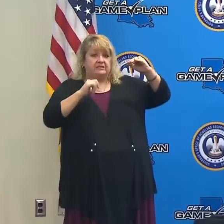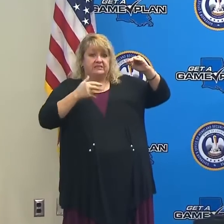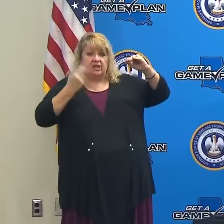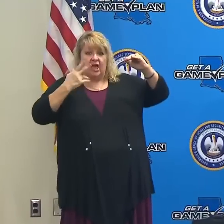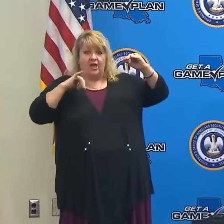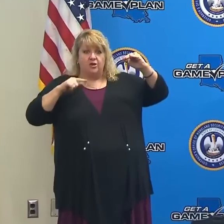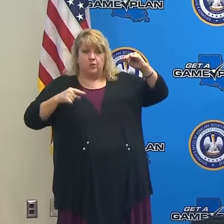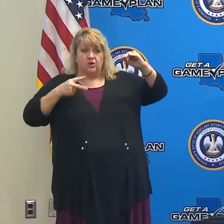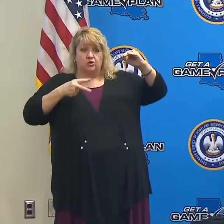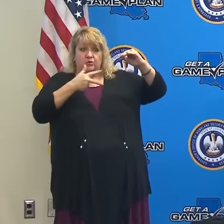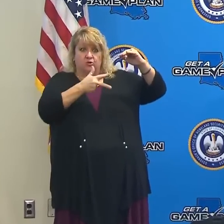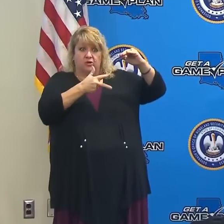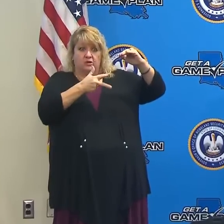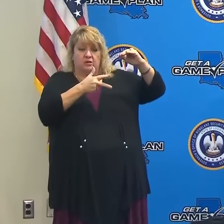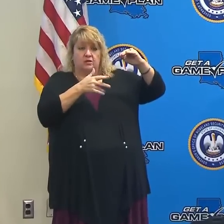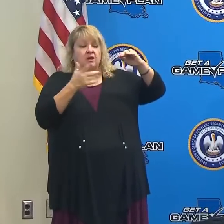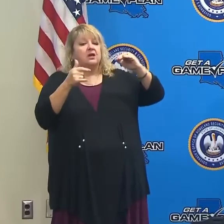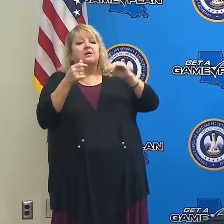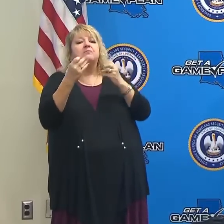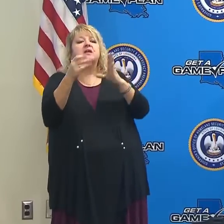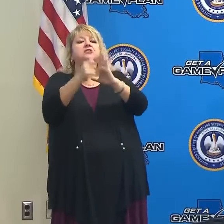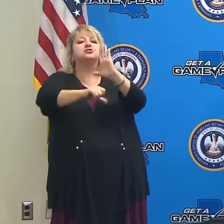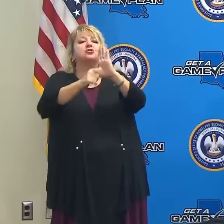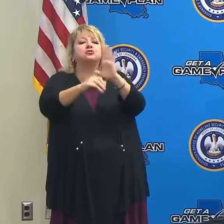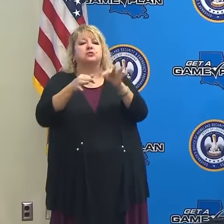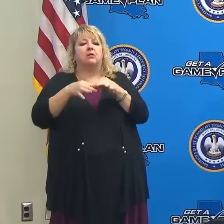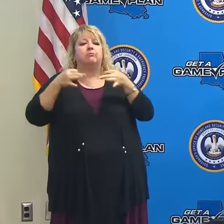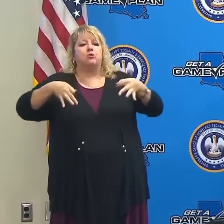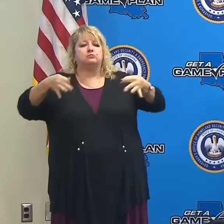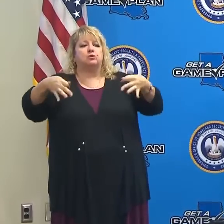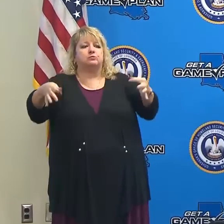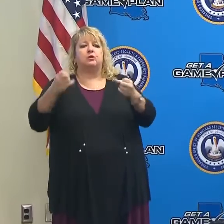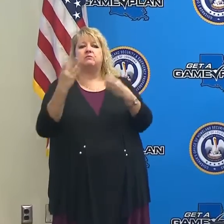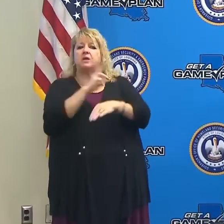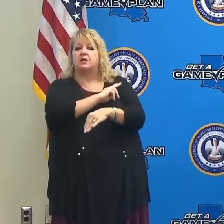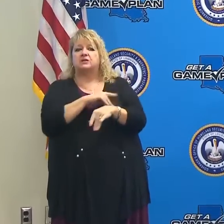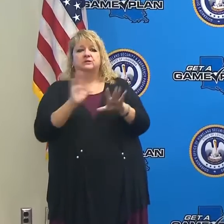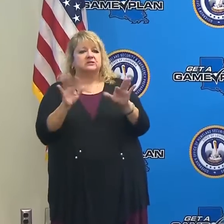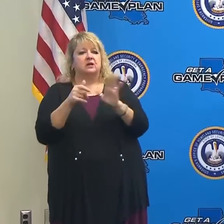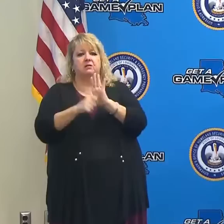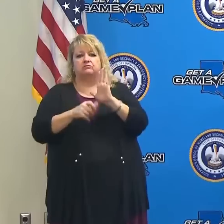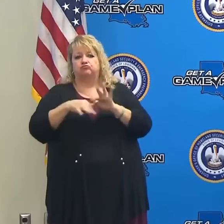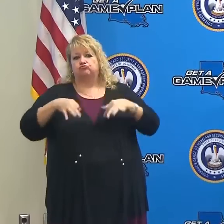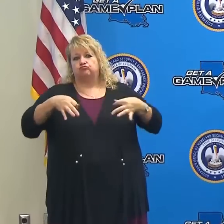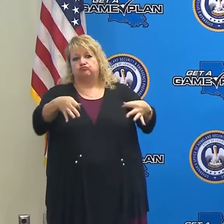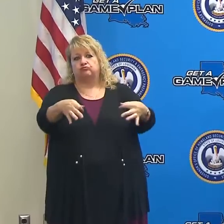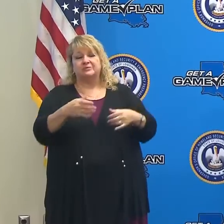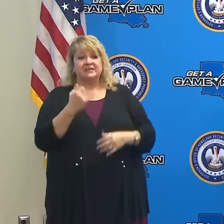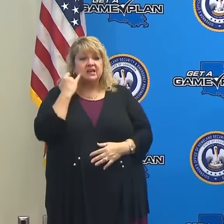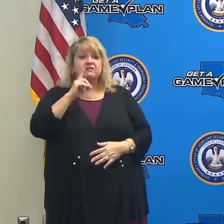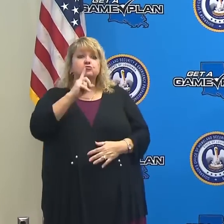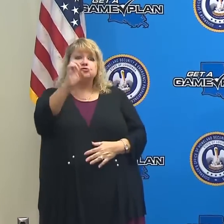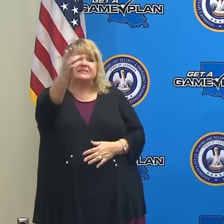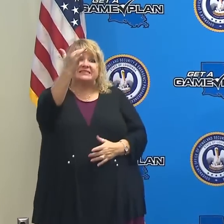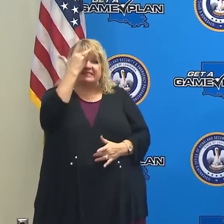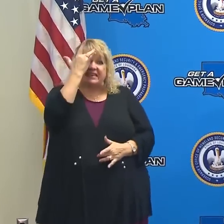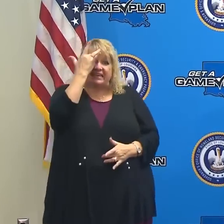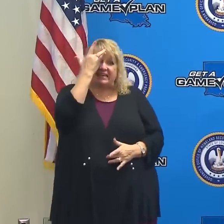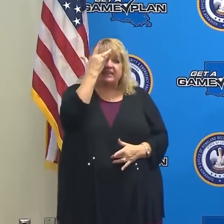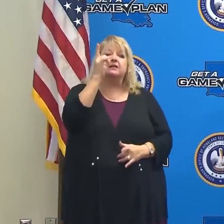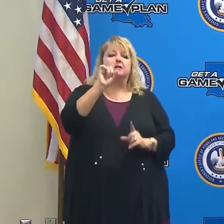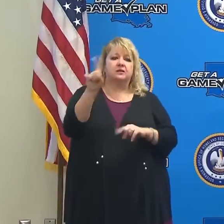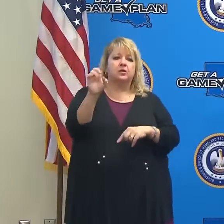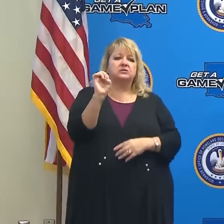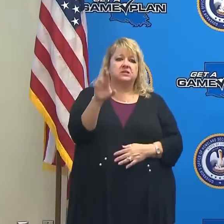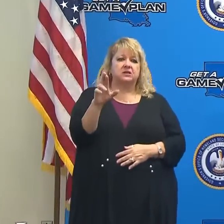throughout this storm. If you're sick, by all means, go to an ER. But if your condition doesn't warrant an